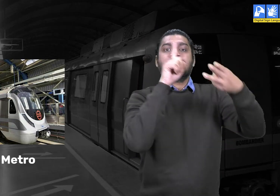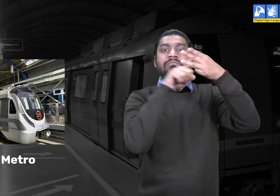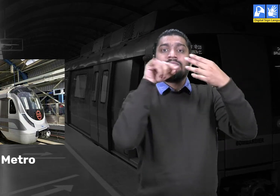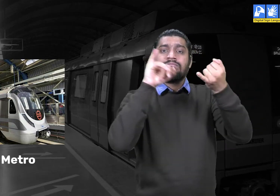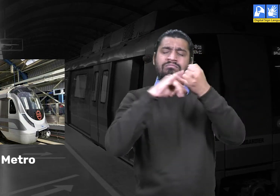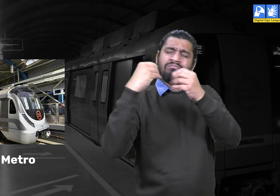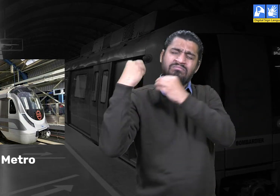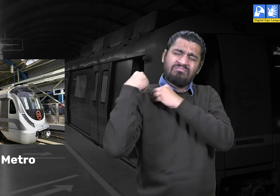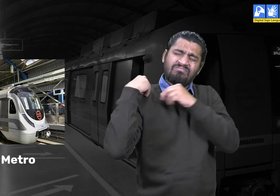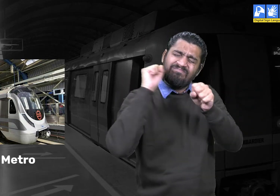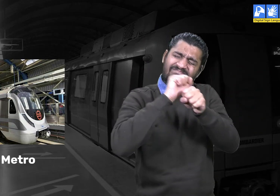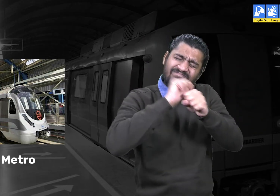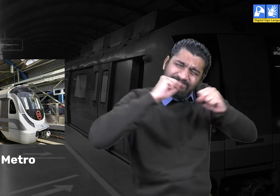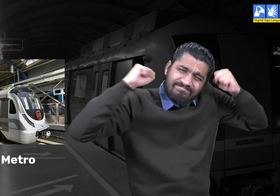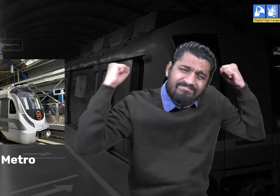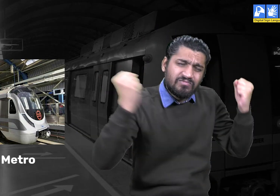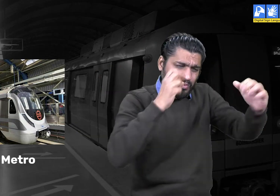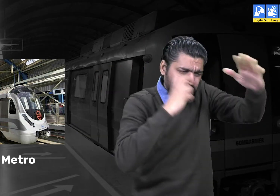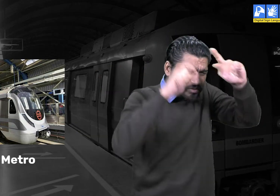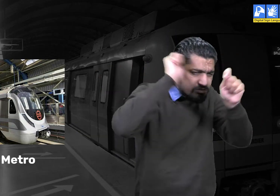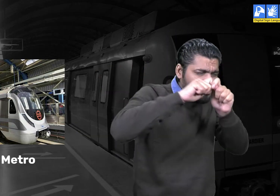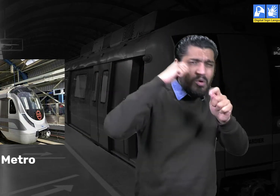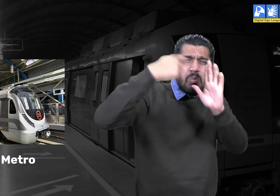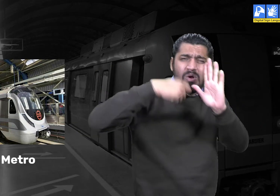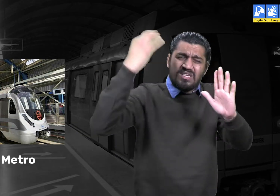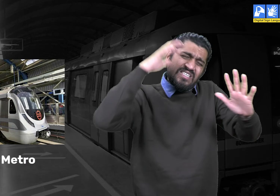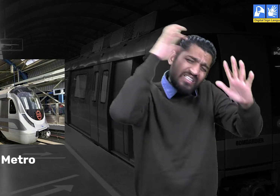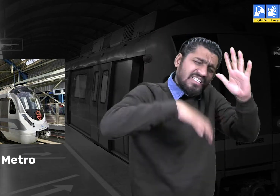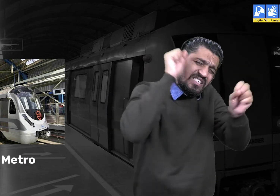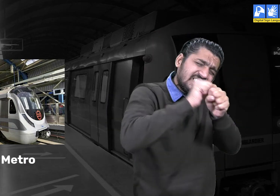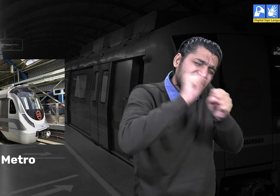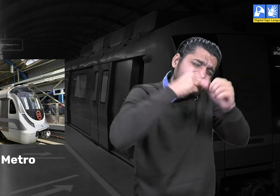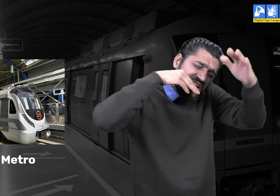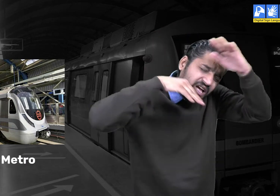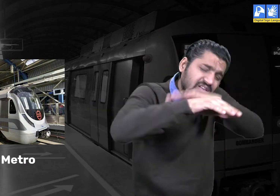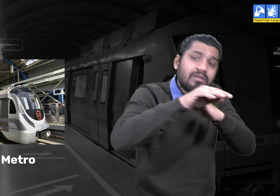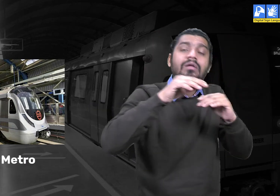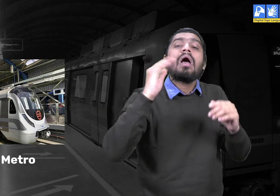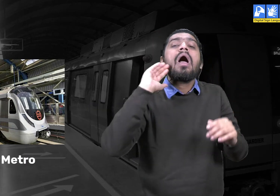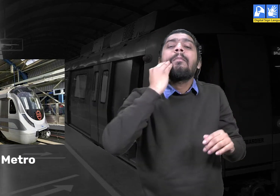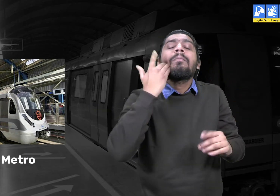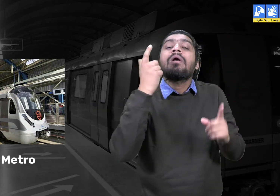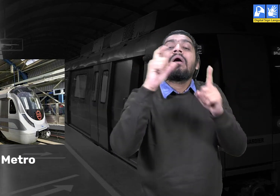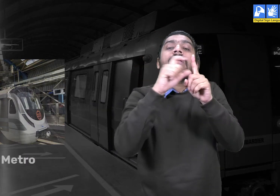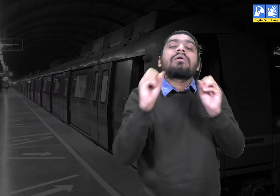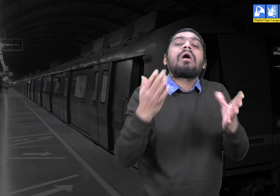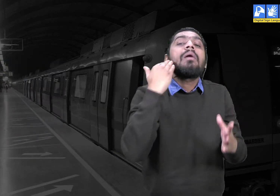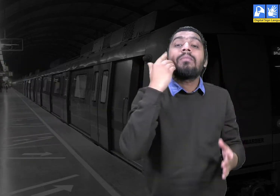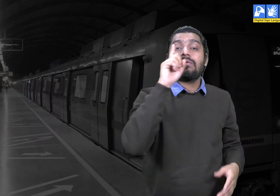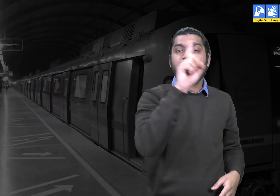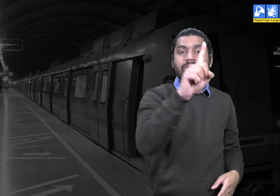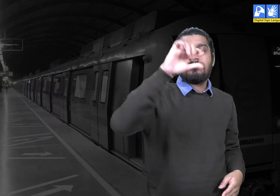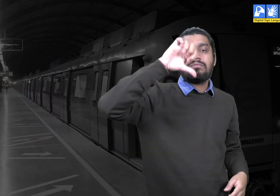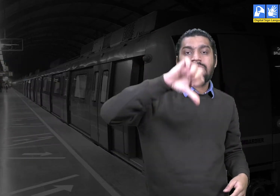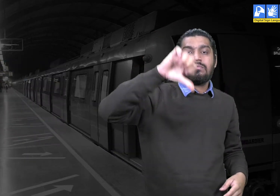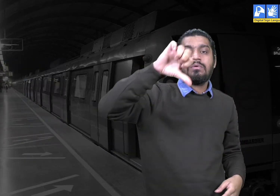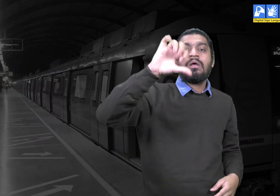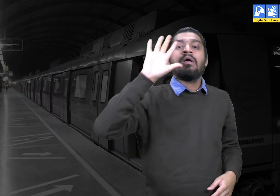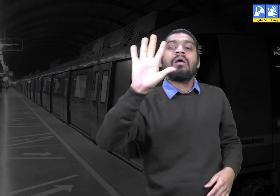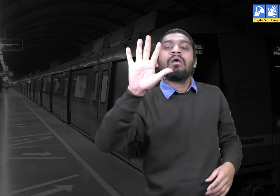blue, pink metro lines. All these suggestions and ideas were initiated by Mr. Sridharan. Many government officials